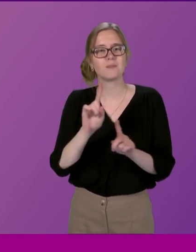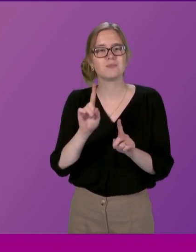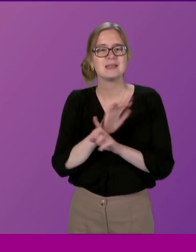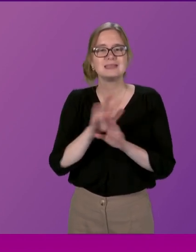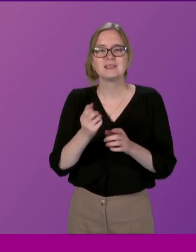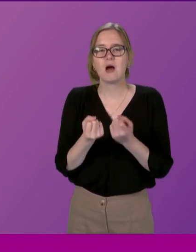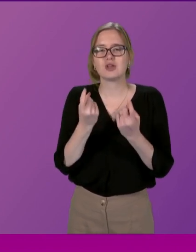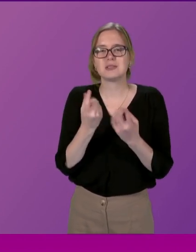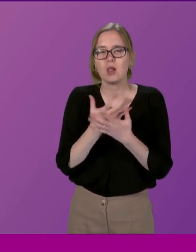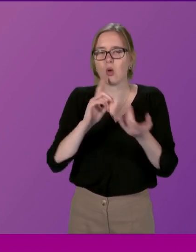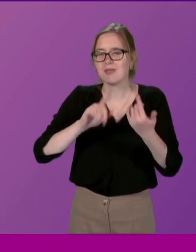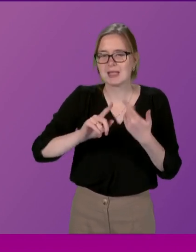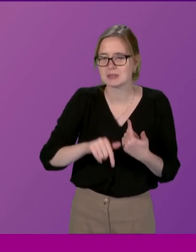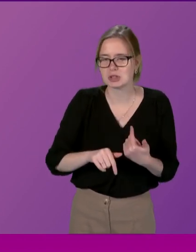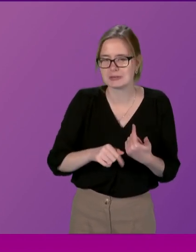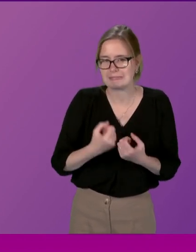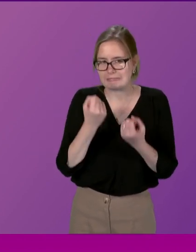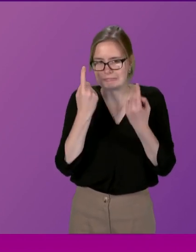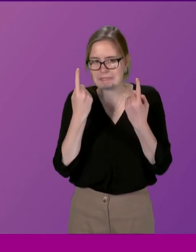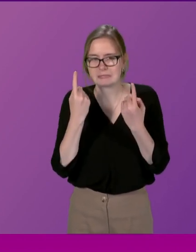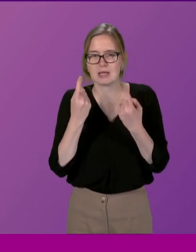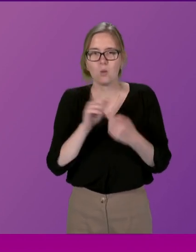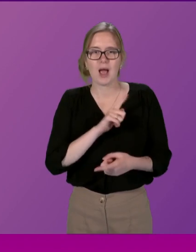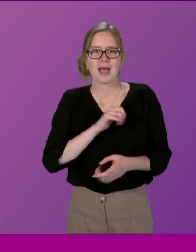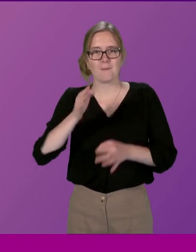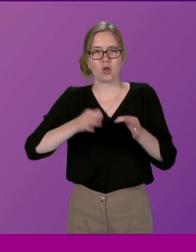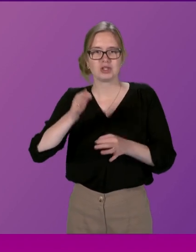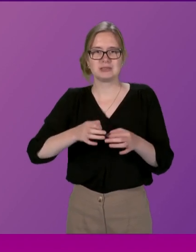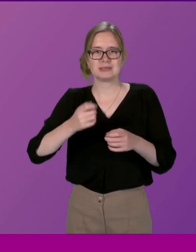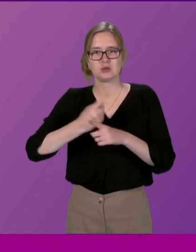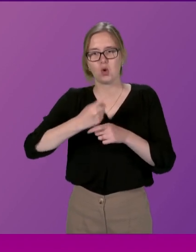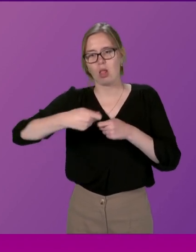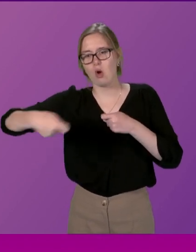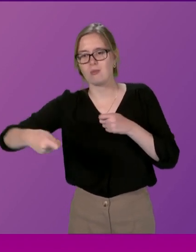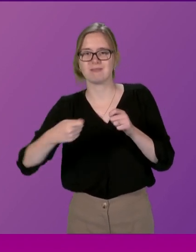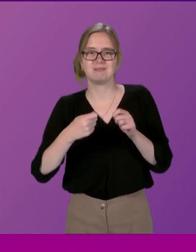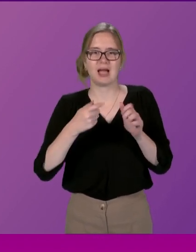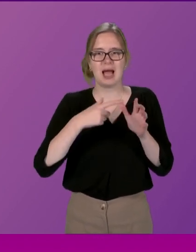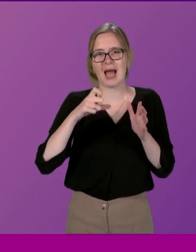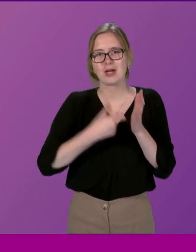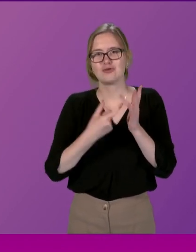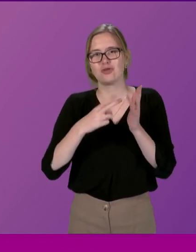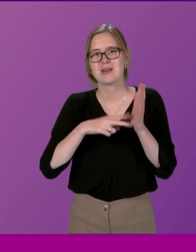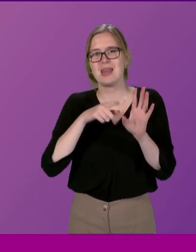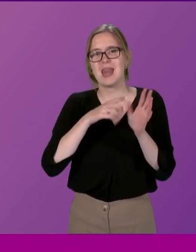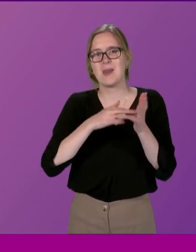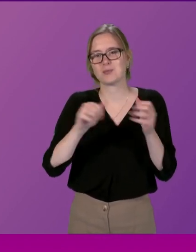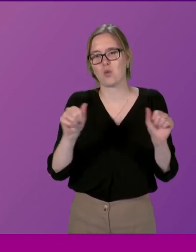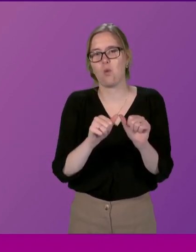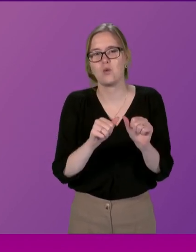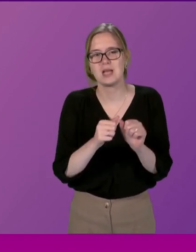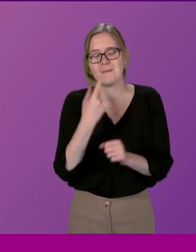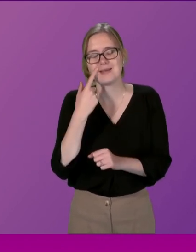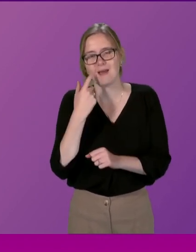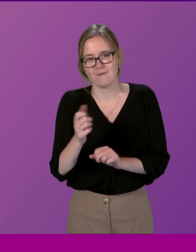didn't understand quite a lot of the answers because apparently politicians speak a lot using acronyms and I've been careful